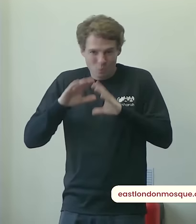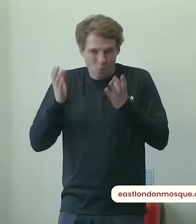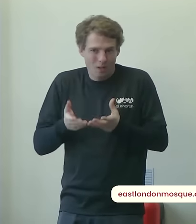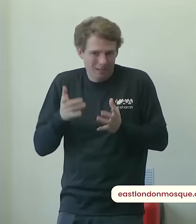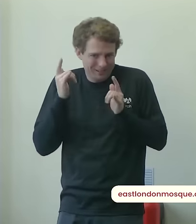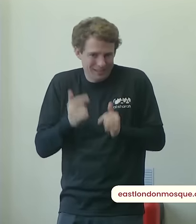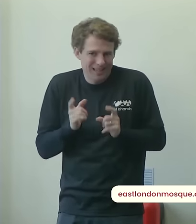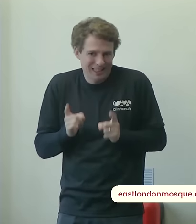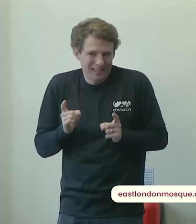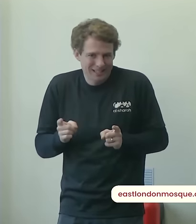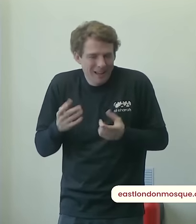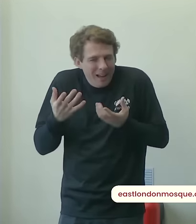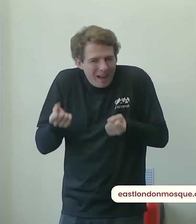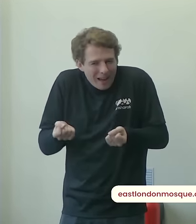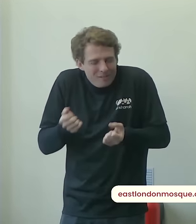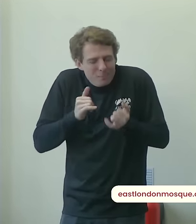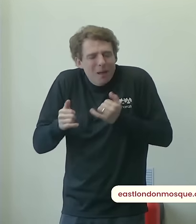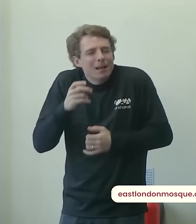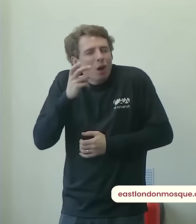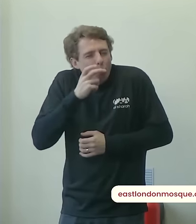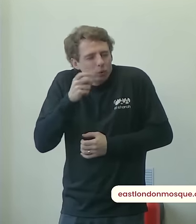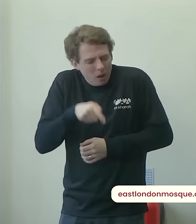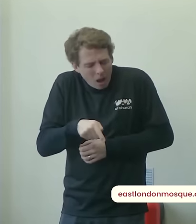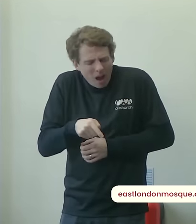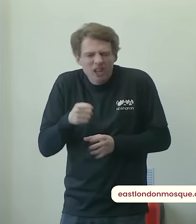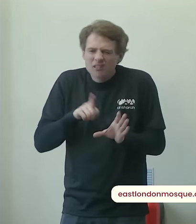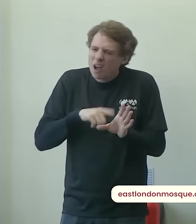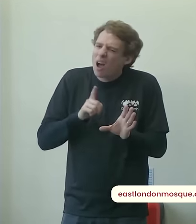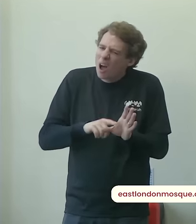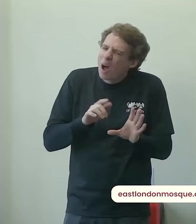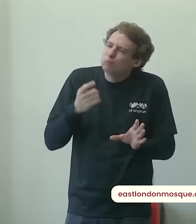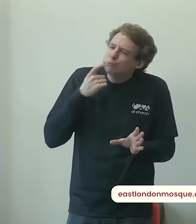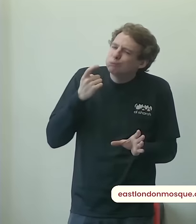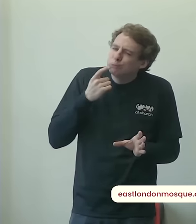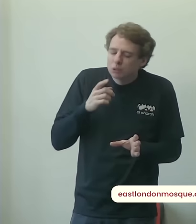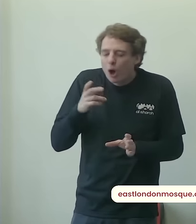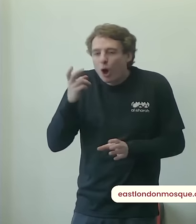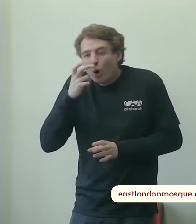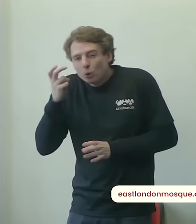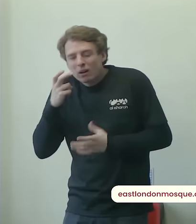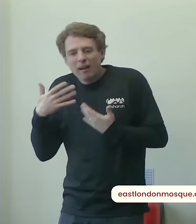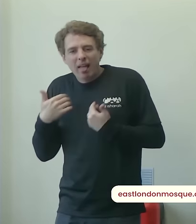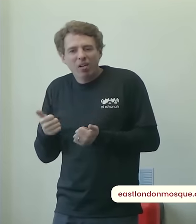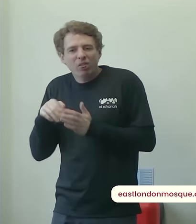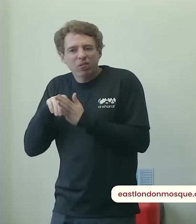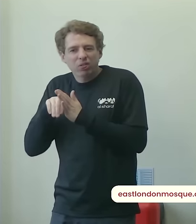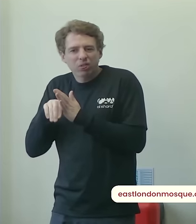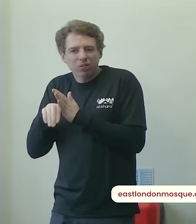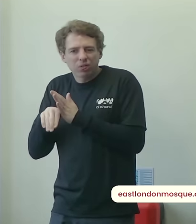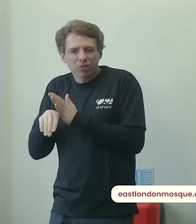perhaps your health might not be as it was when you were young what is that about it's a test allah says never mind about all of that you